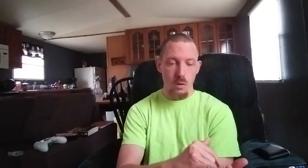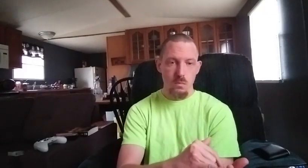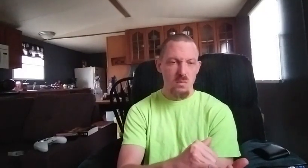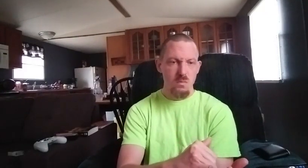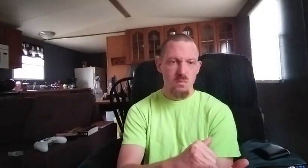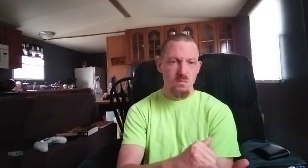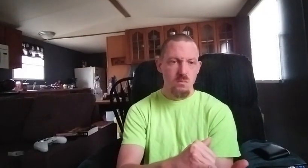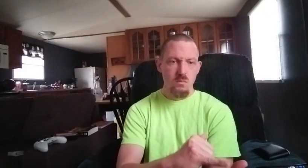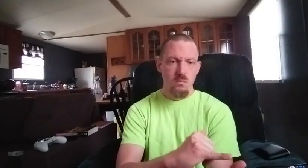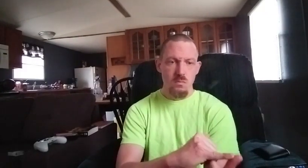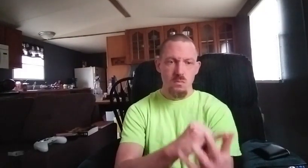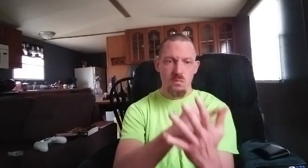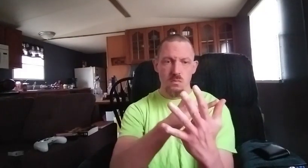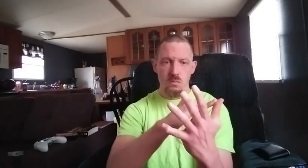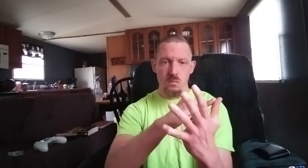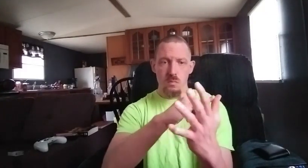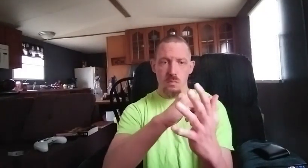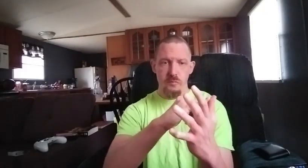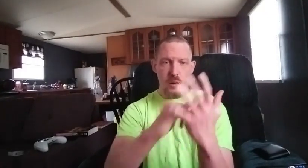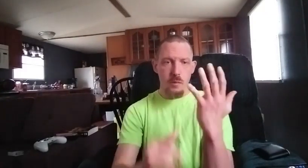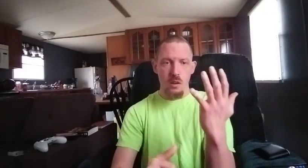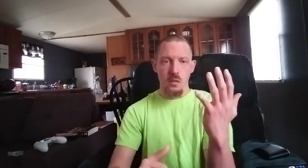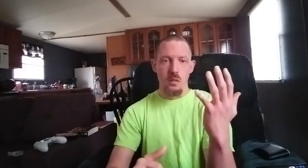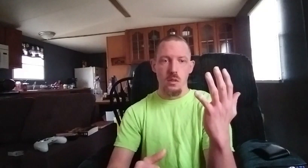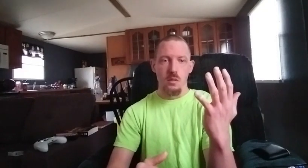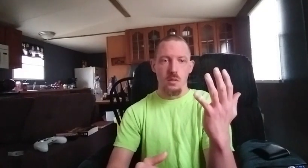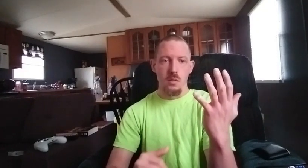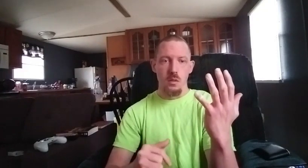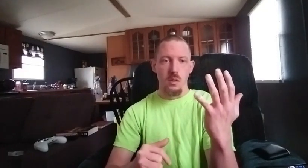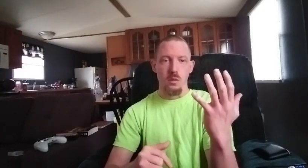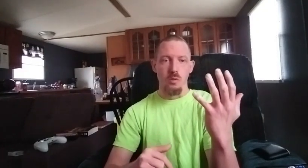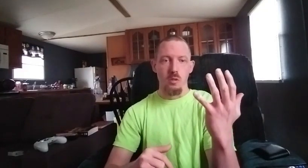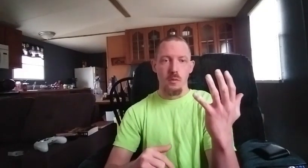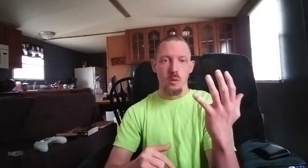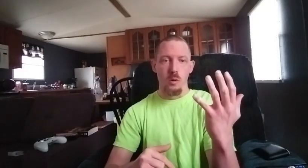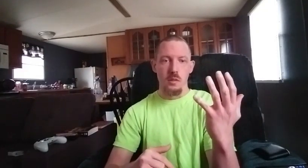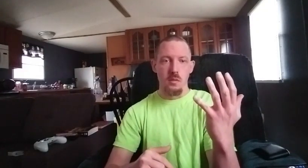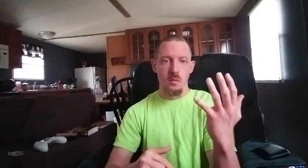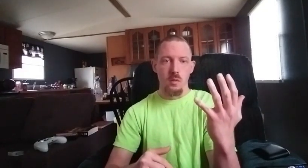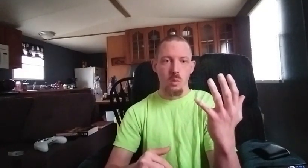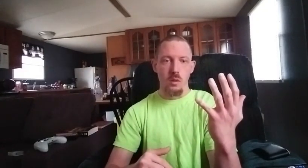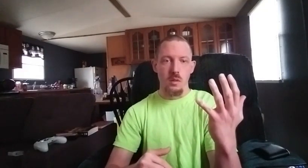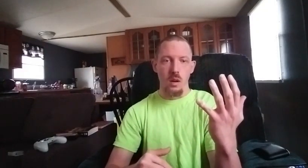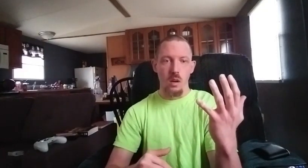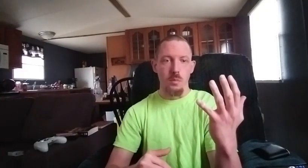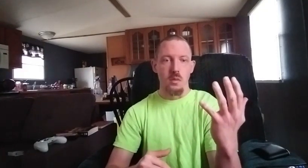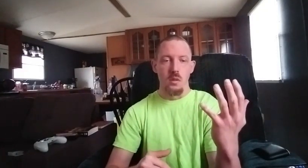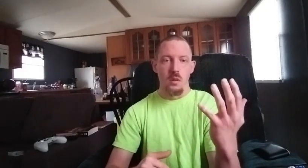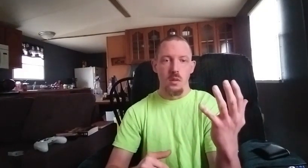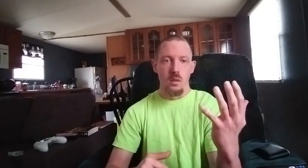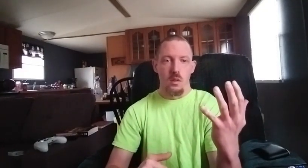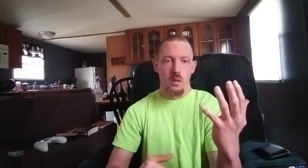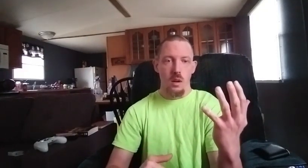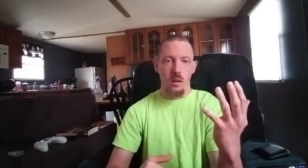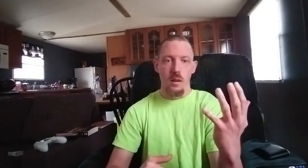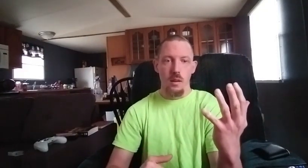five techniques and you'll do them 20 20 times in a line